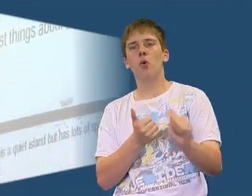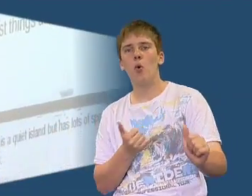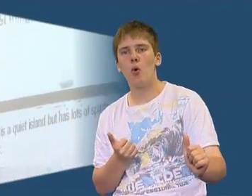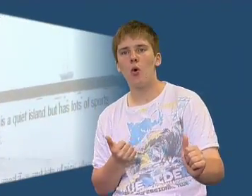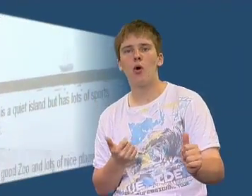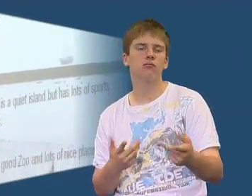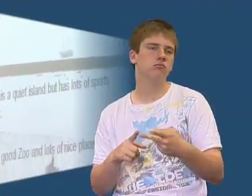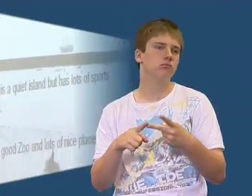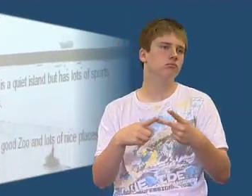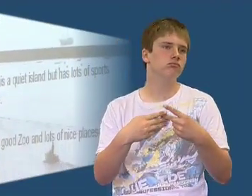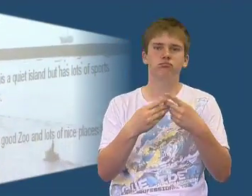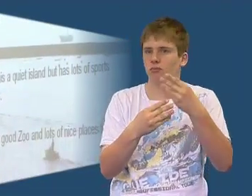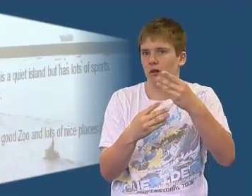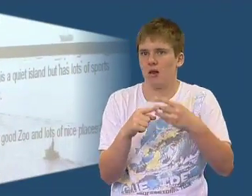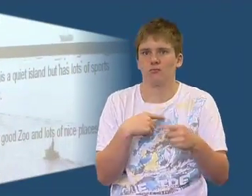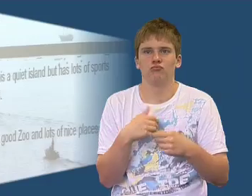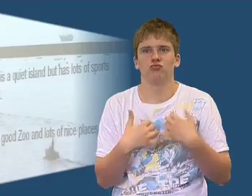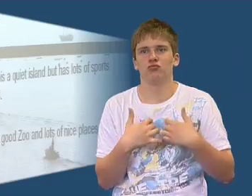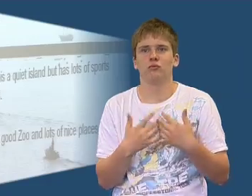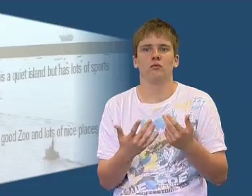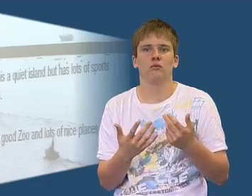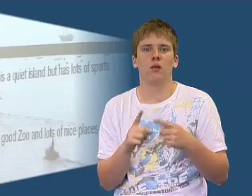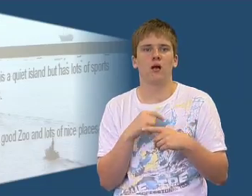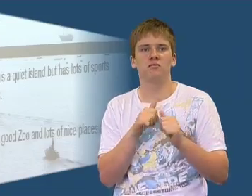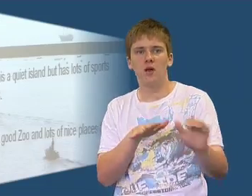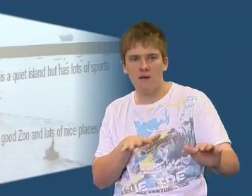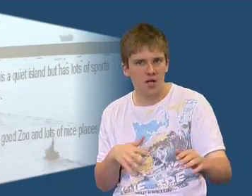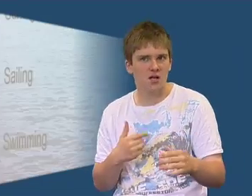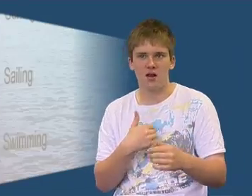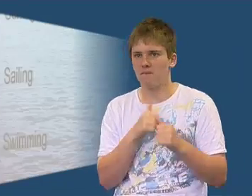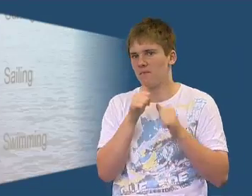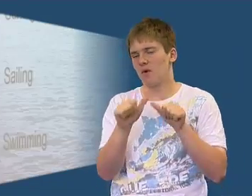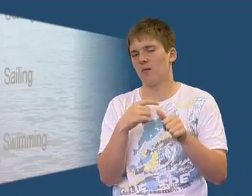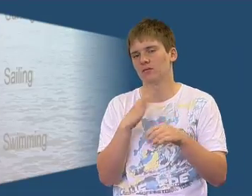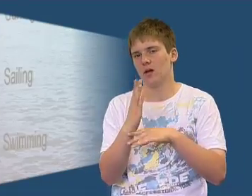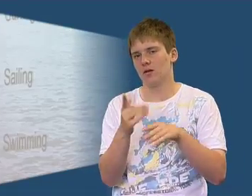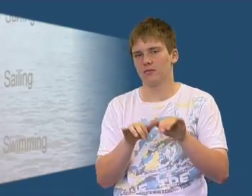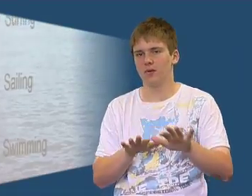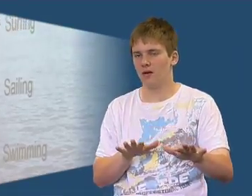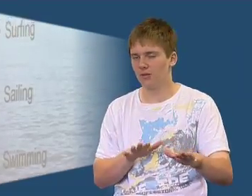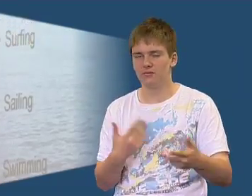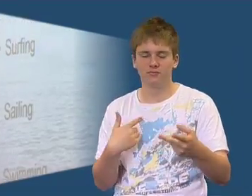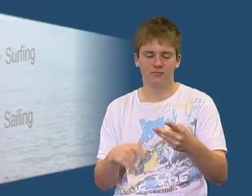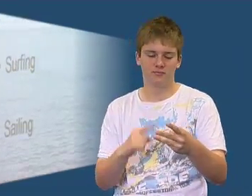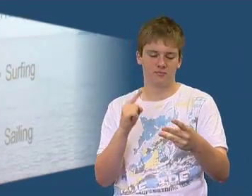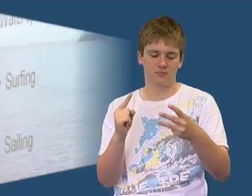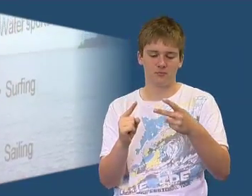I like sports. Loads of different things. Loads of hobbies. I love surfing. That's my favourite. I love that. Sailing.